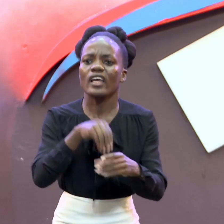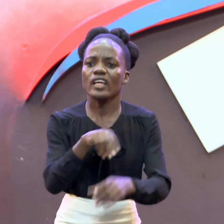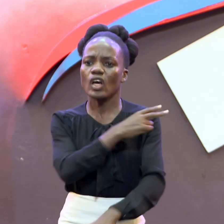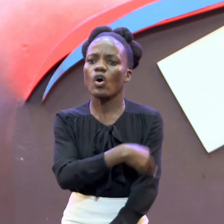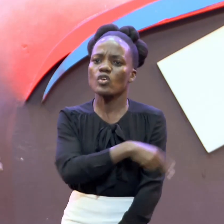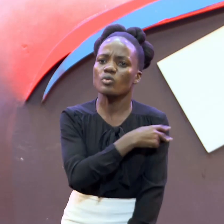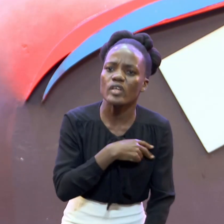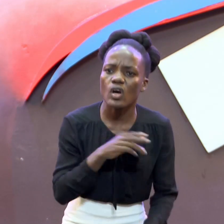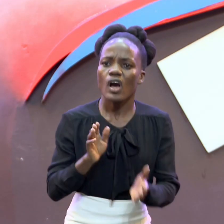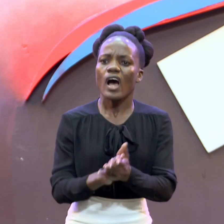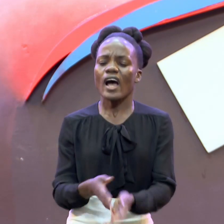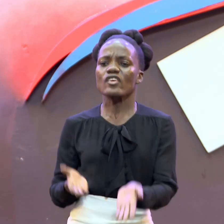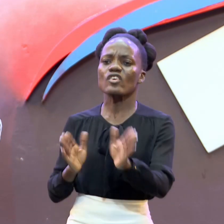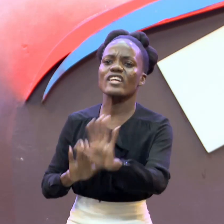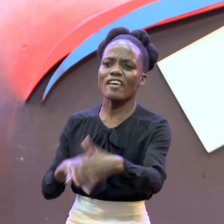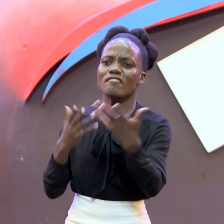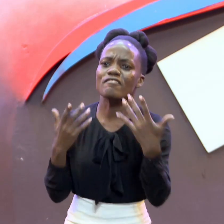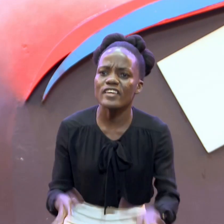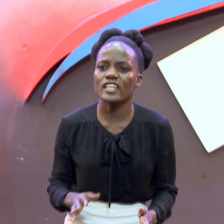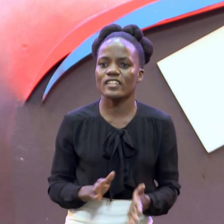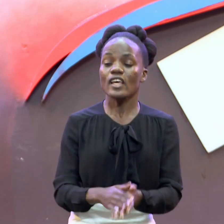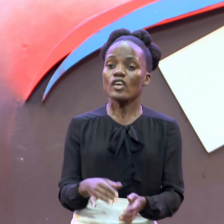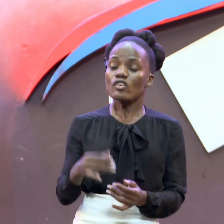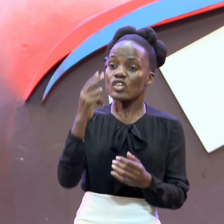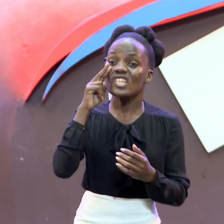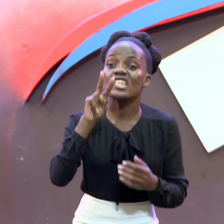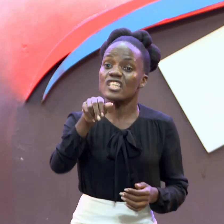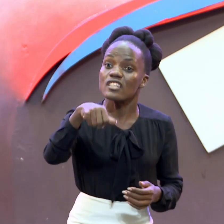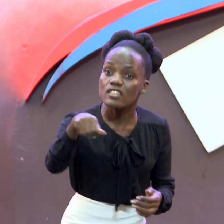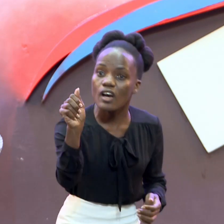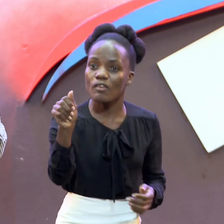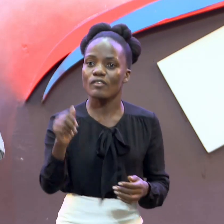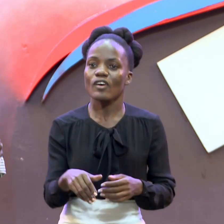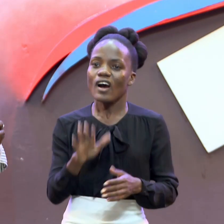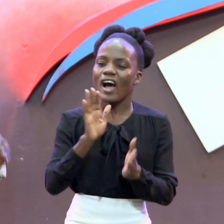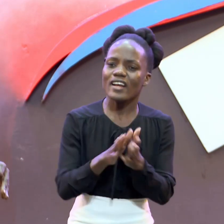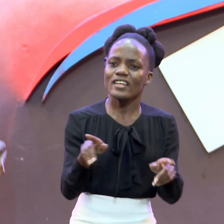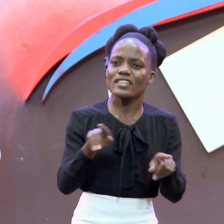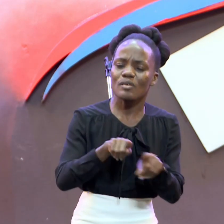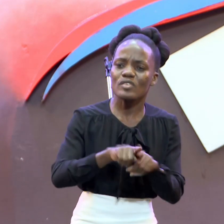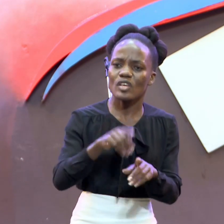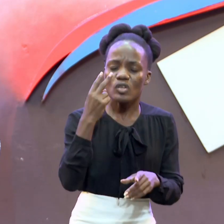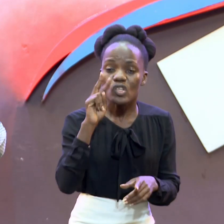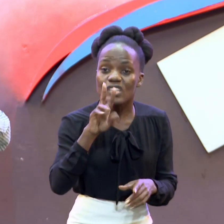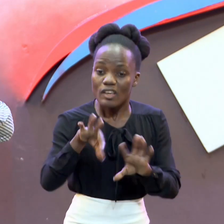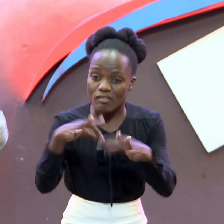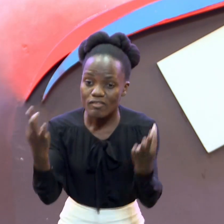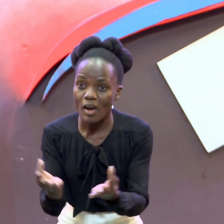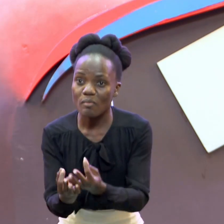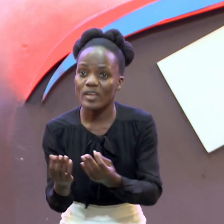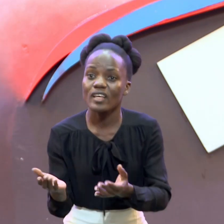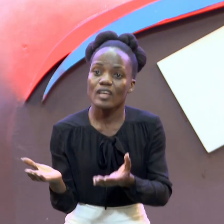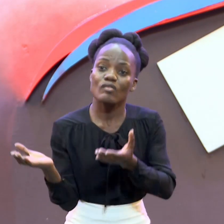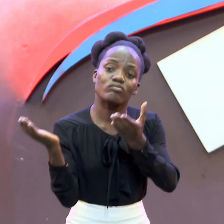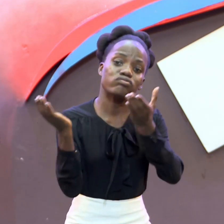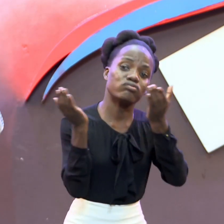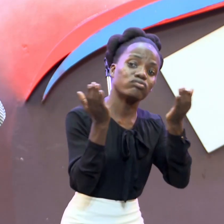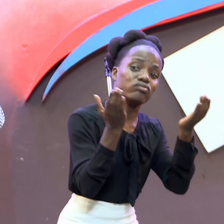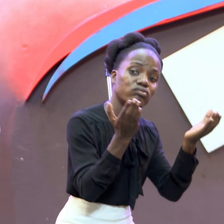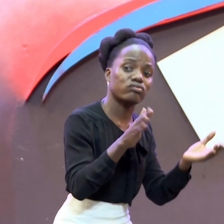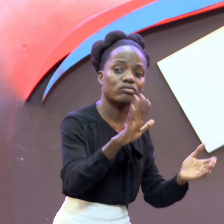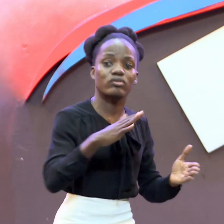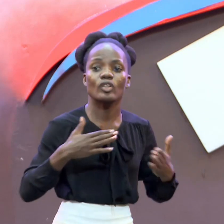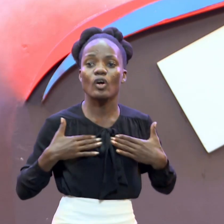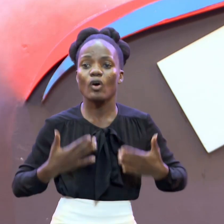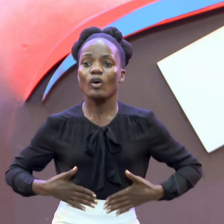The Hospital To The Mola Muchale From The Muchale You See Your Family Coming To Pick Your Cops And Then They Will Carry You Take